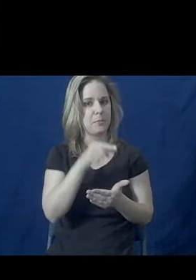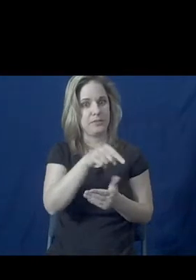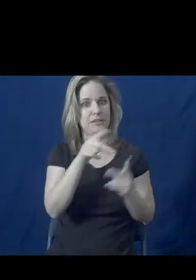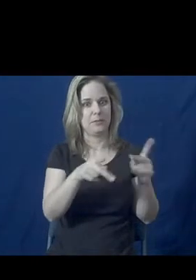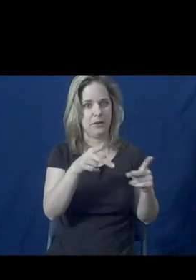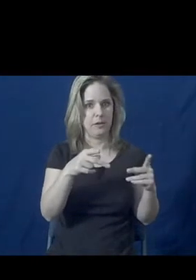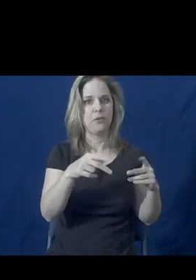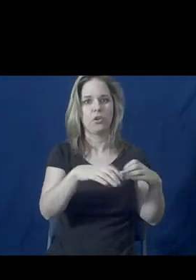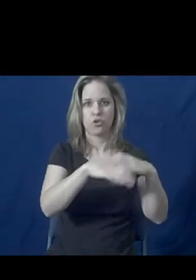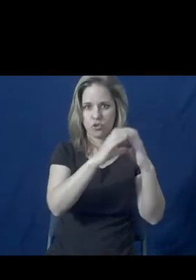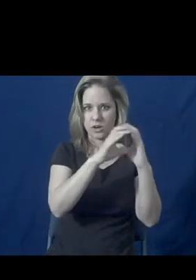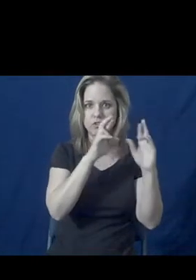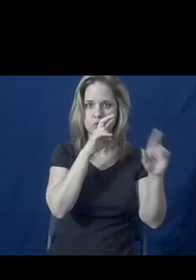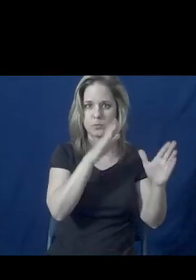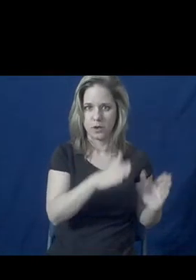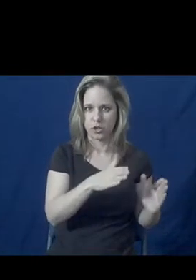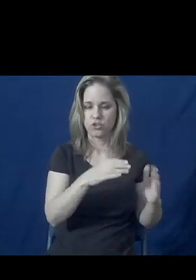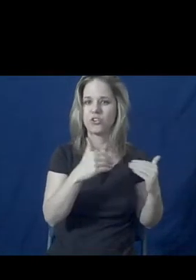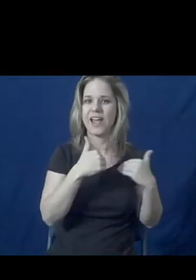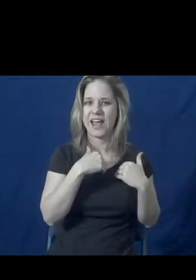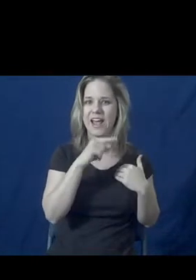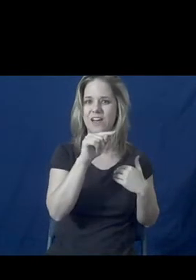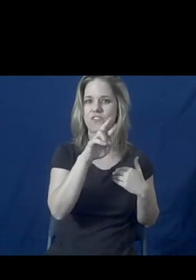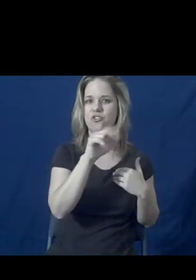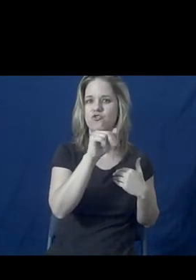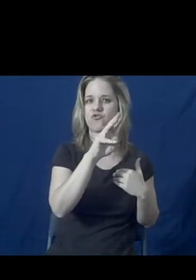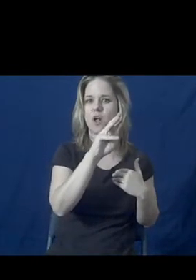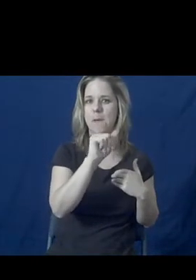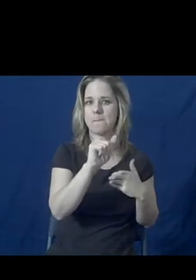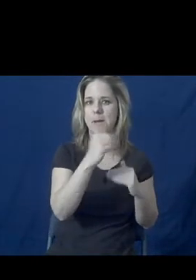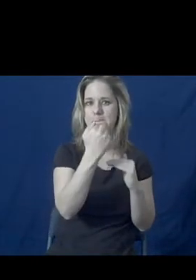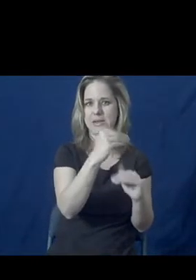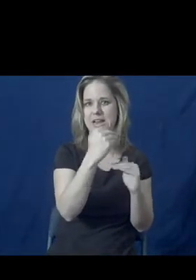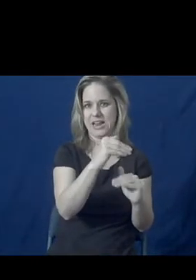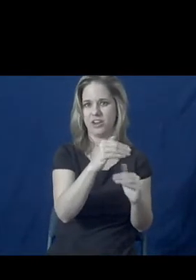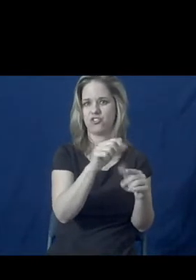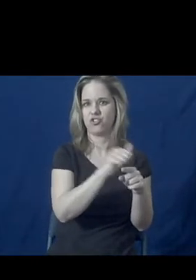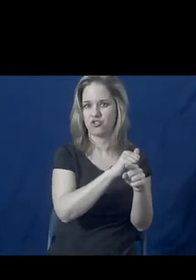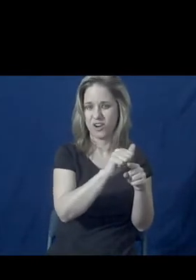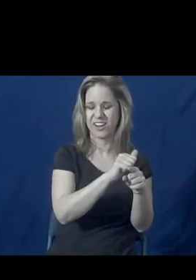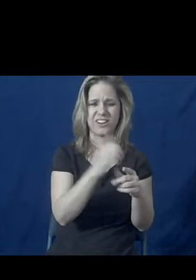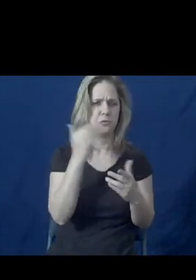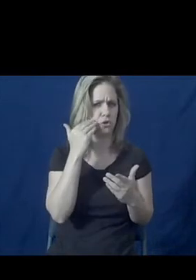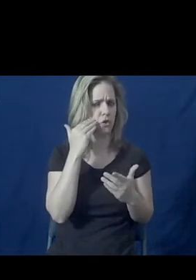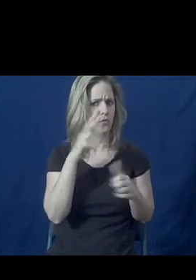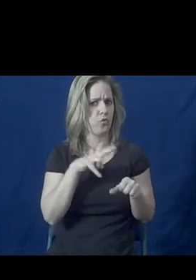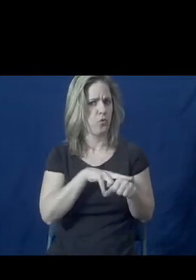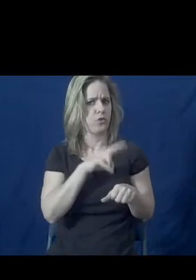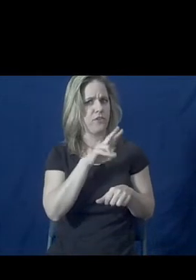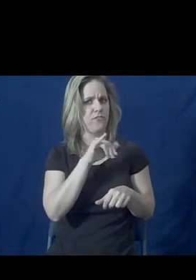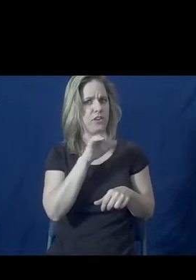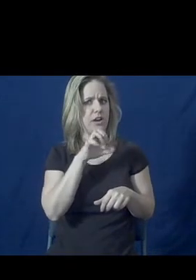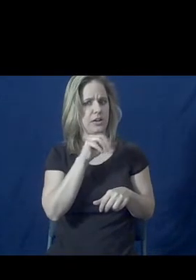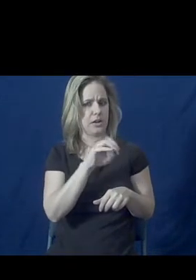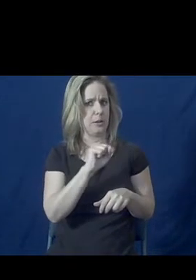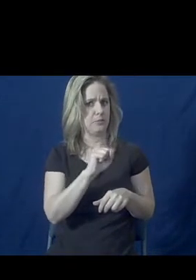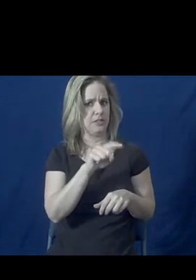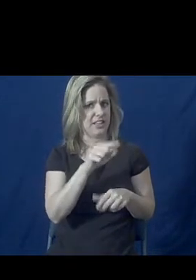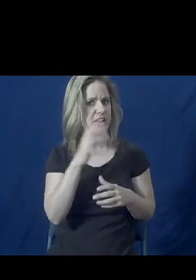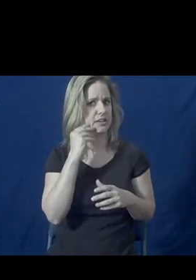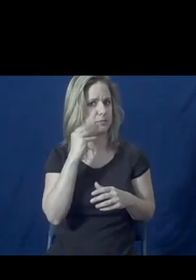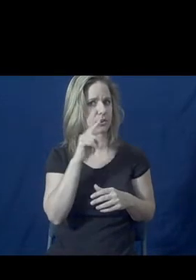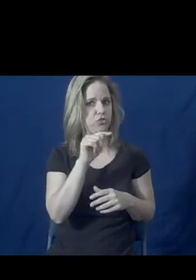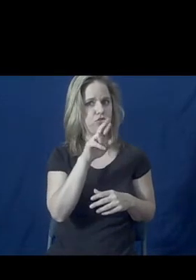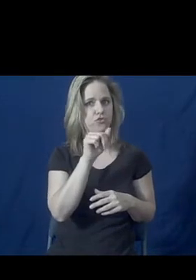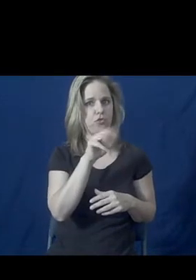advocacy training. They might also have trauma mitigation training because victims of crimes, of course, experience trauma.